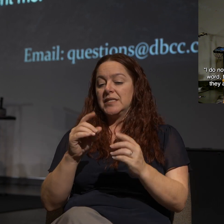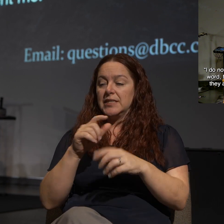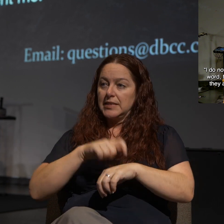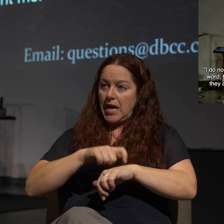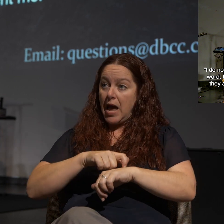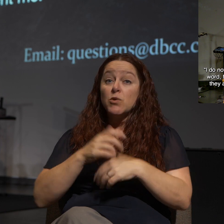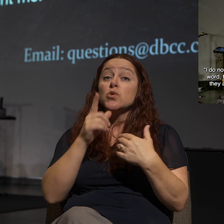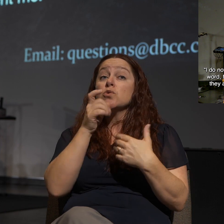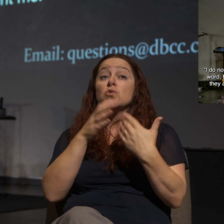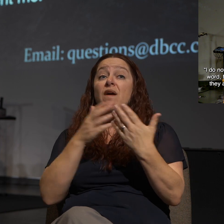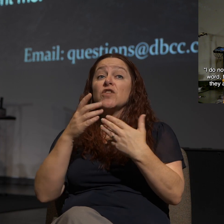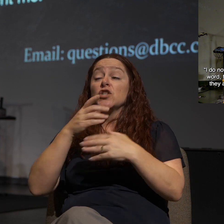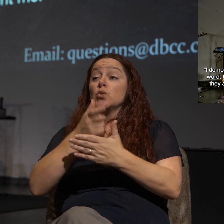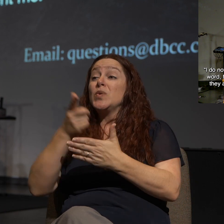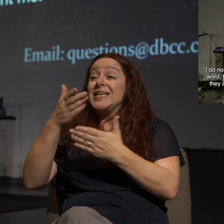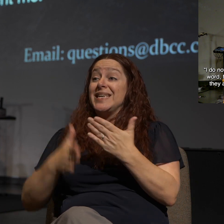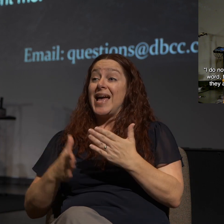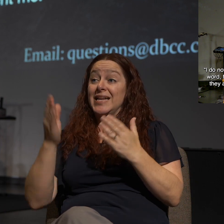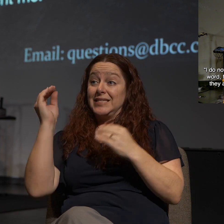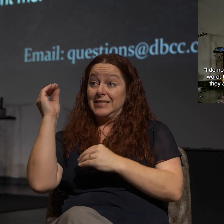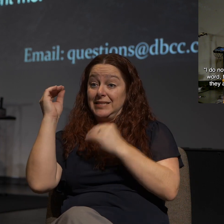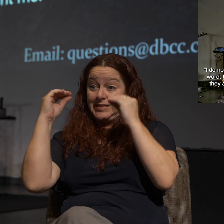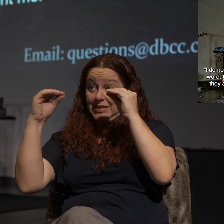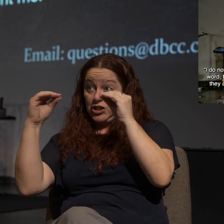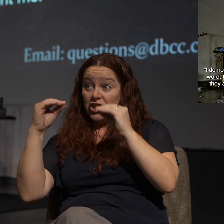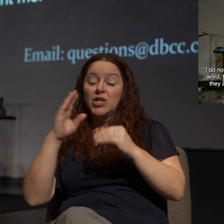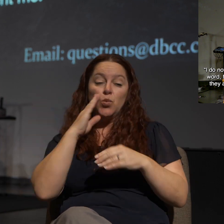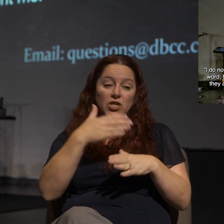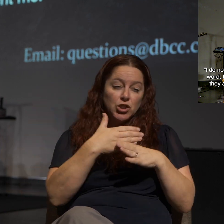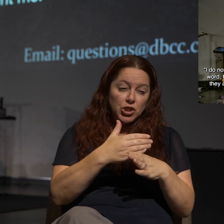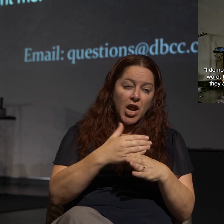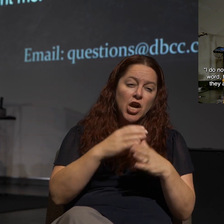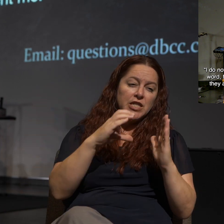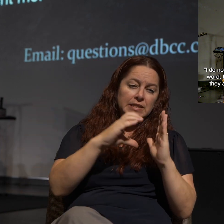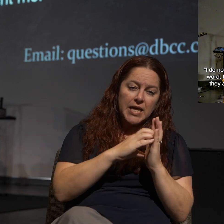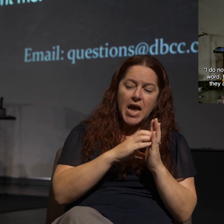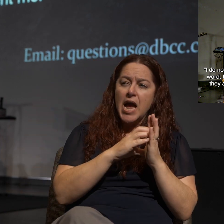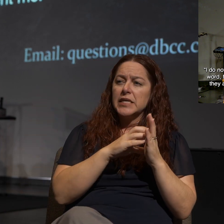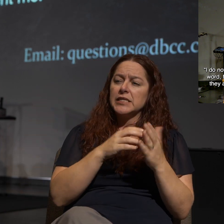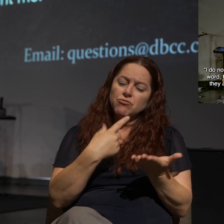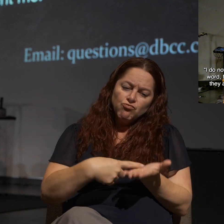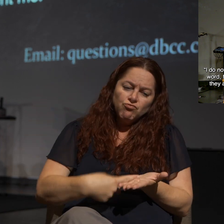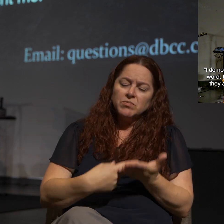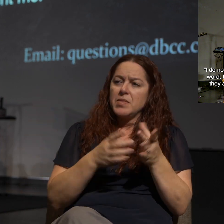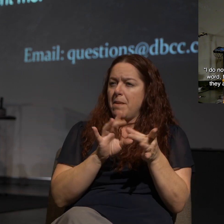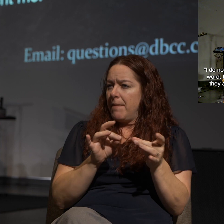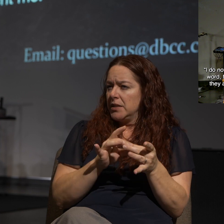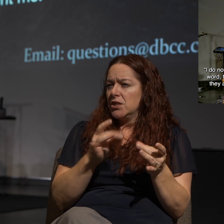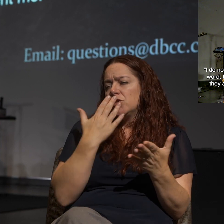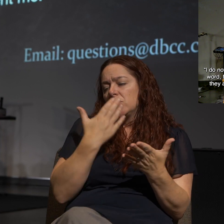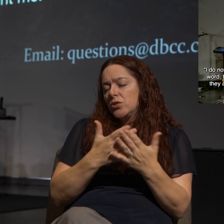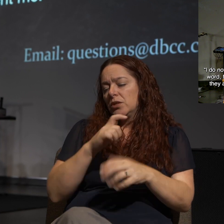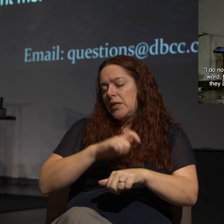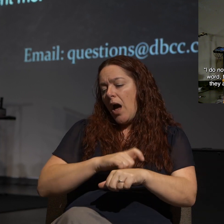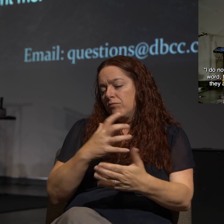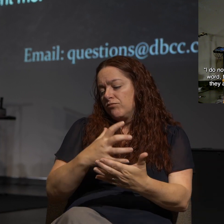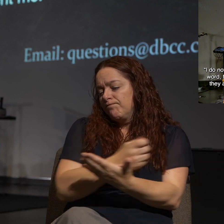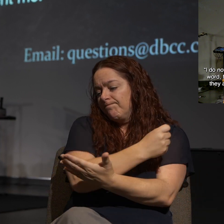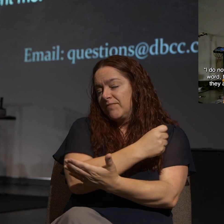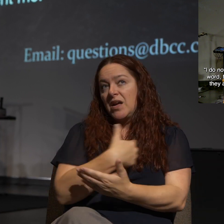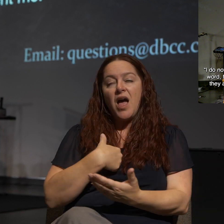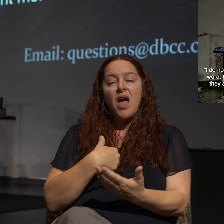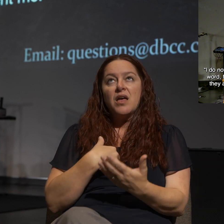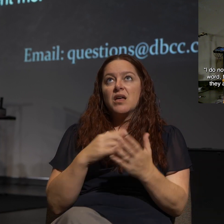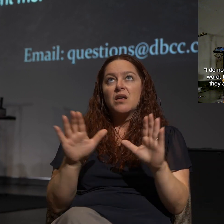weekend teaching will share the text and walk through the message and it's a great time. It's so great.